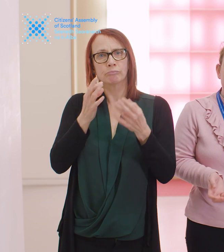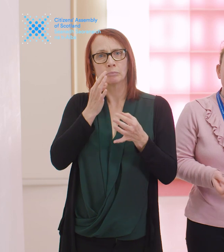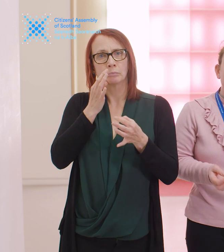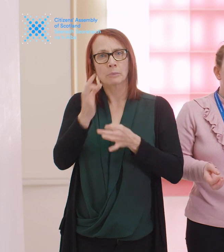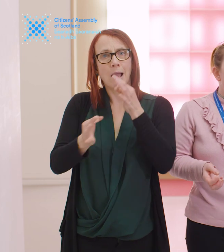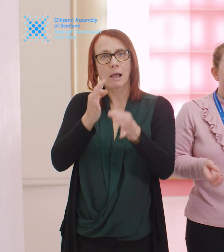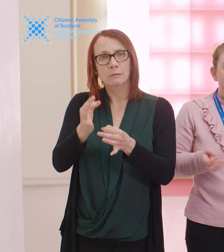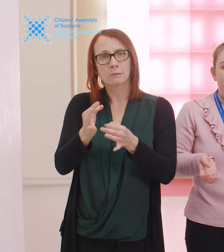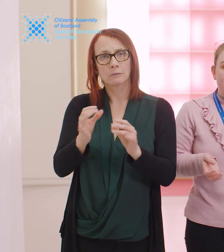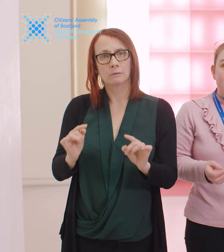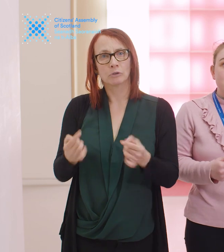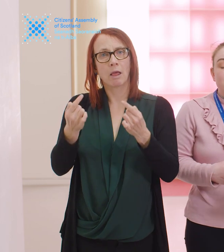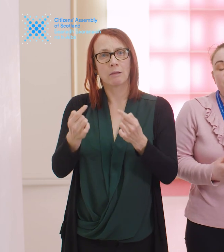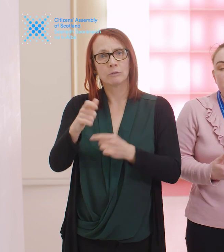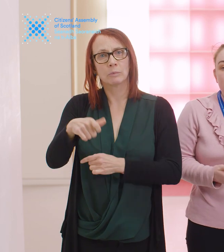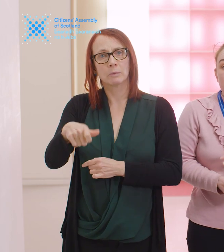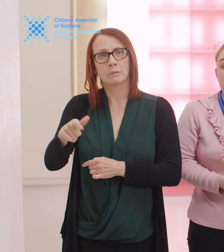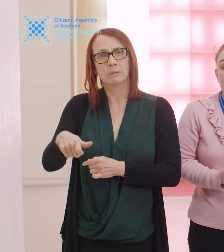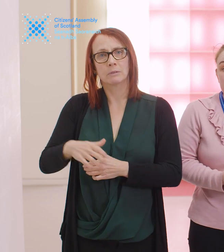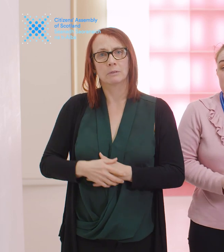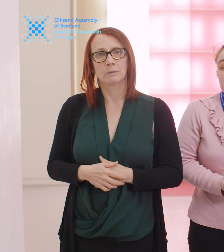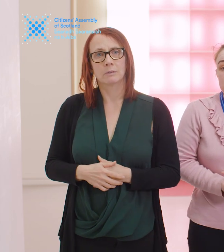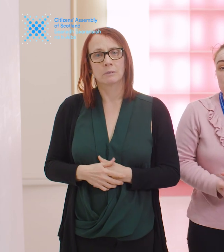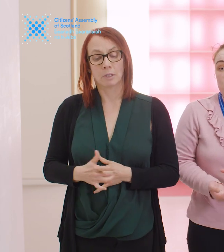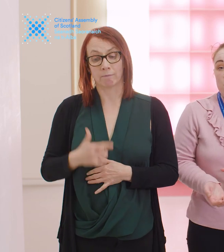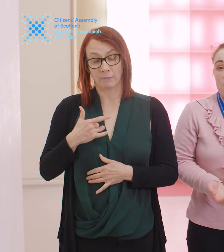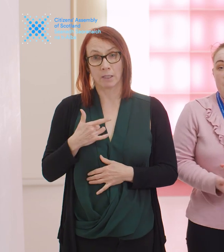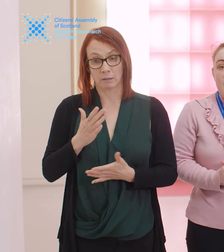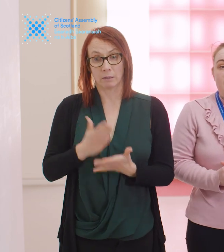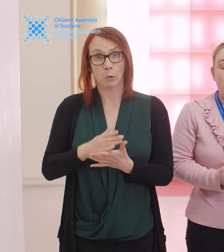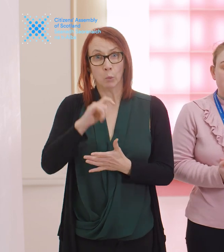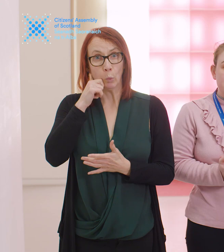people and I do feel that we would actually be listened to.